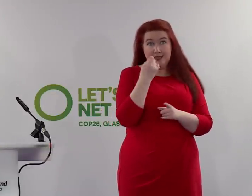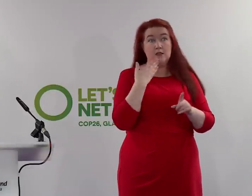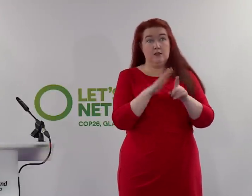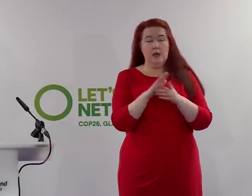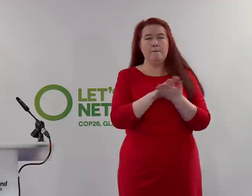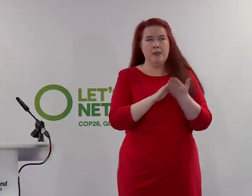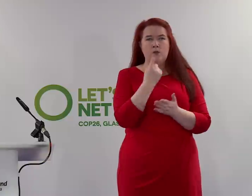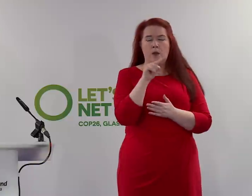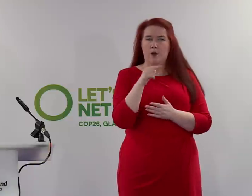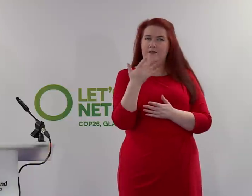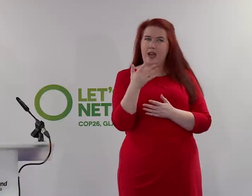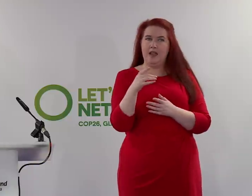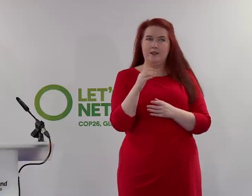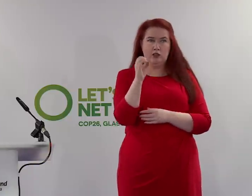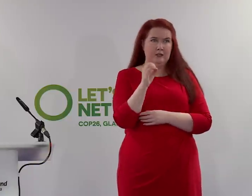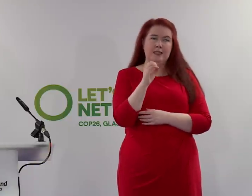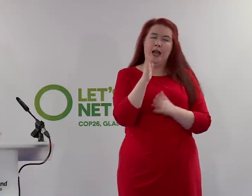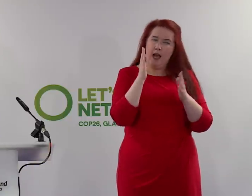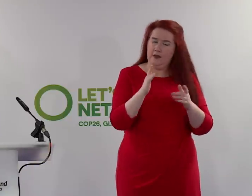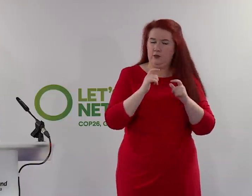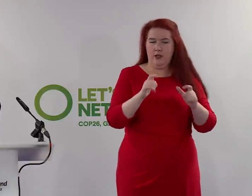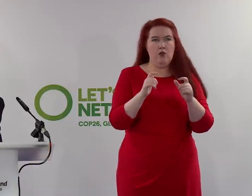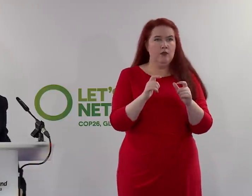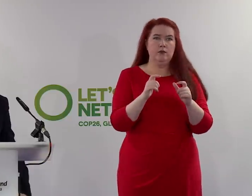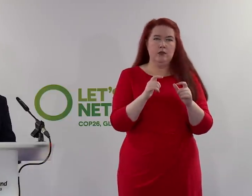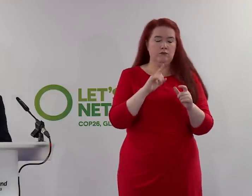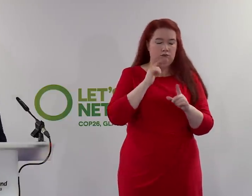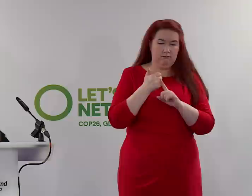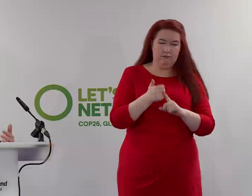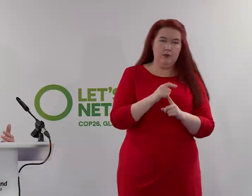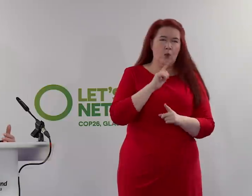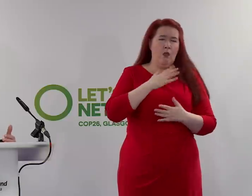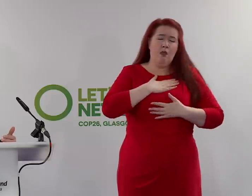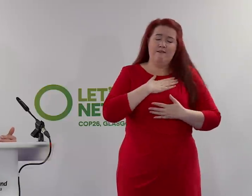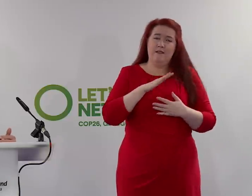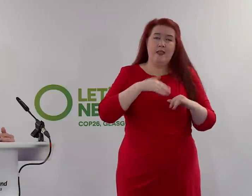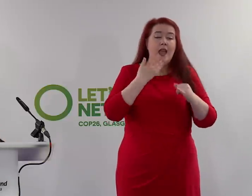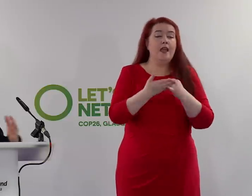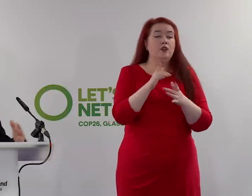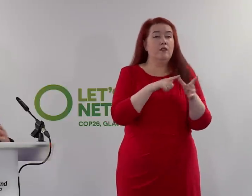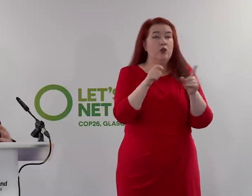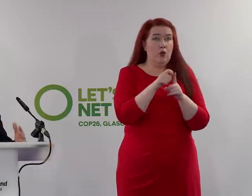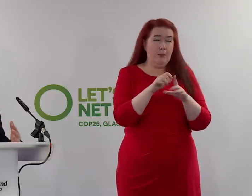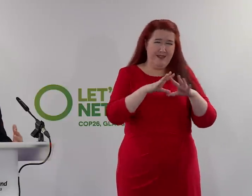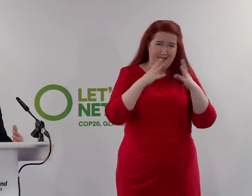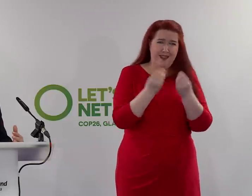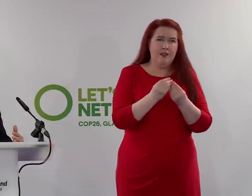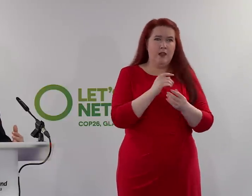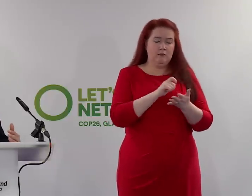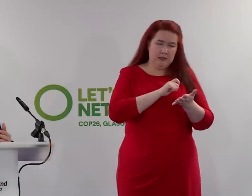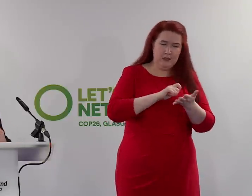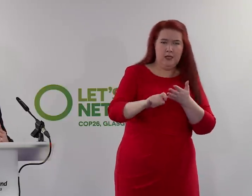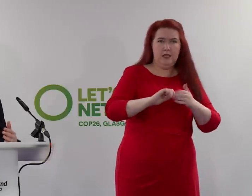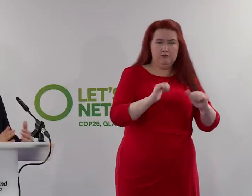kept alive. And I back that. I think I would certainly love to be in a position where we come out of COP with everything signed and sealed,